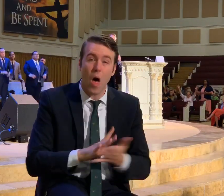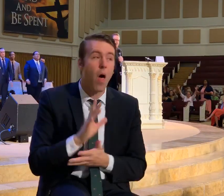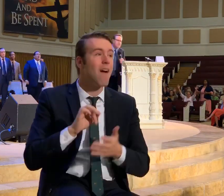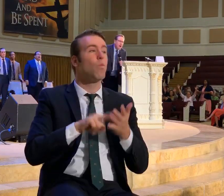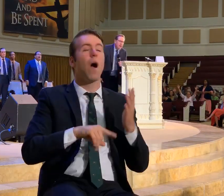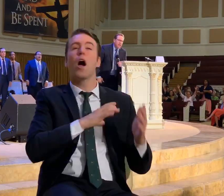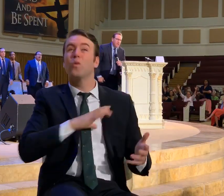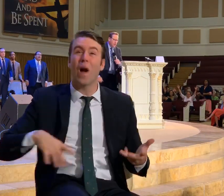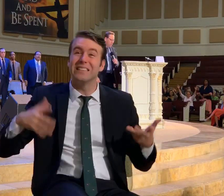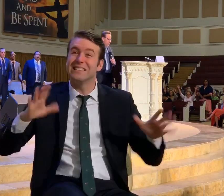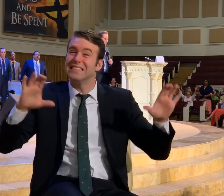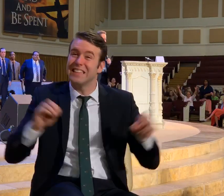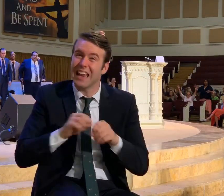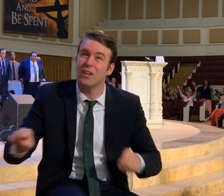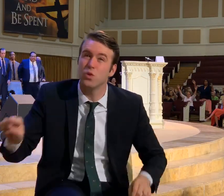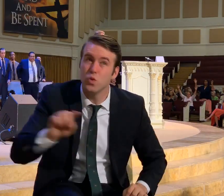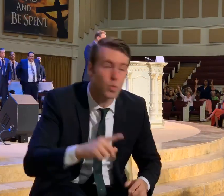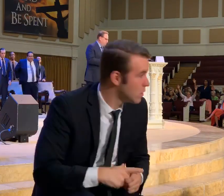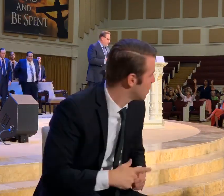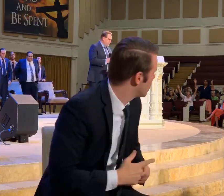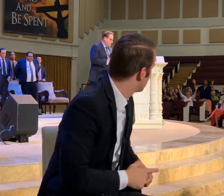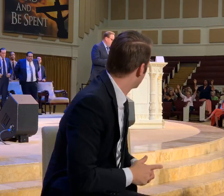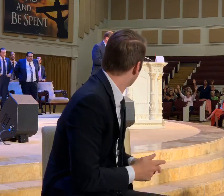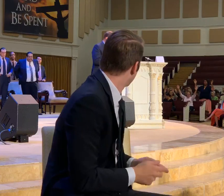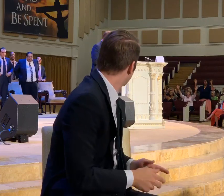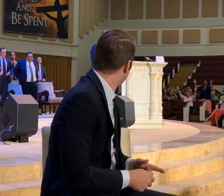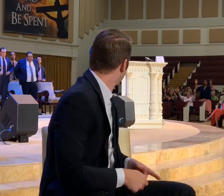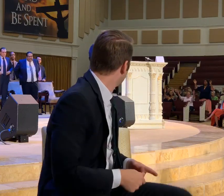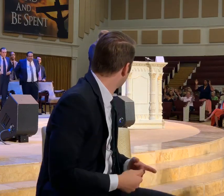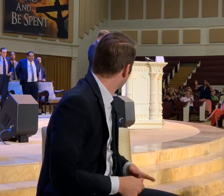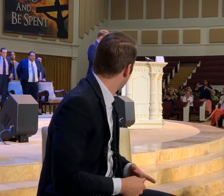Christ has done. Thank God.